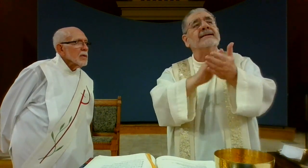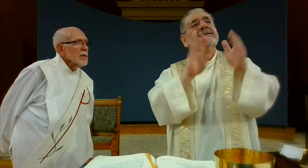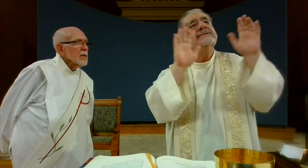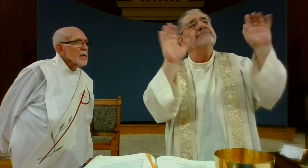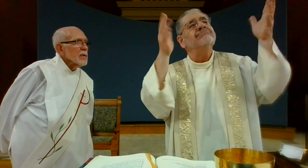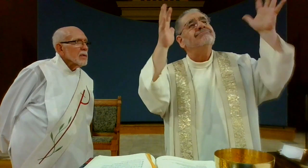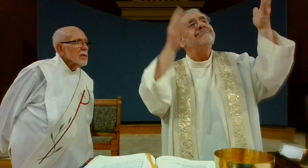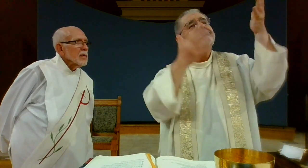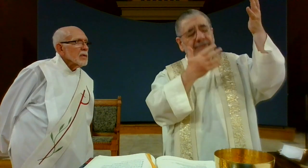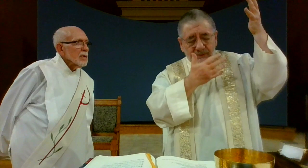in your praise.